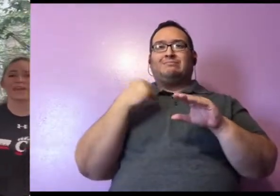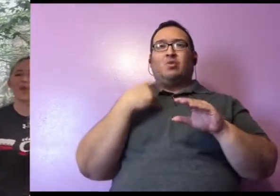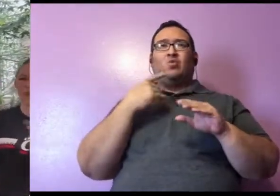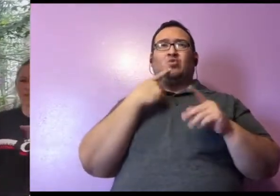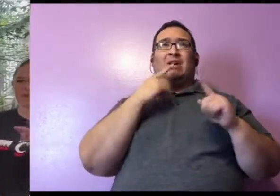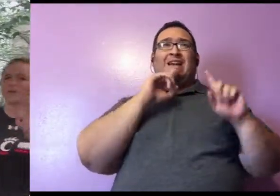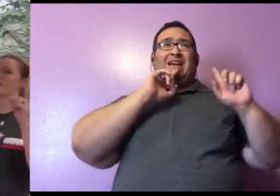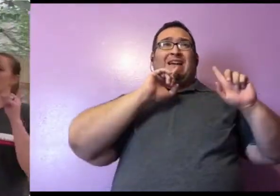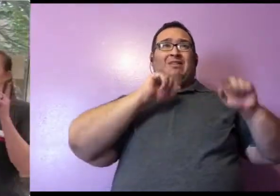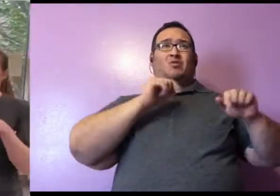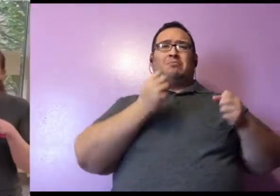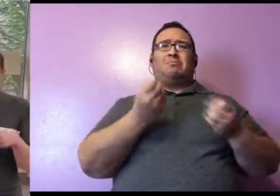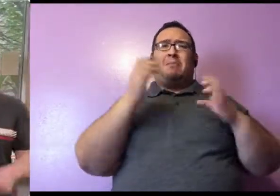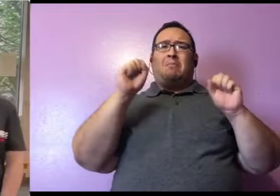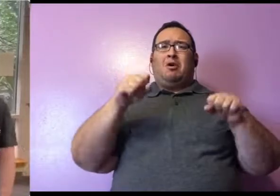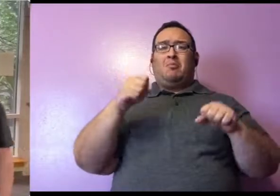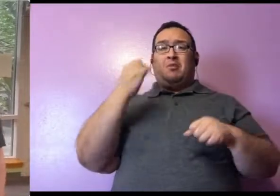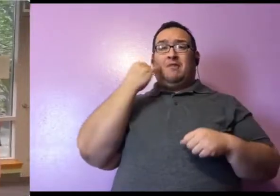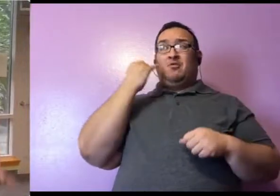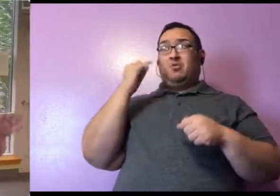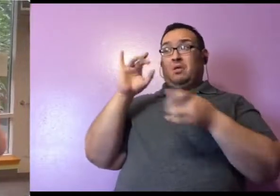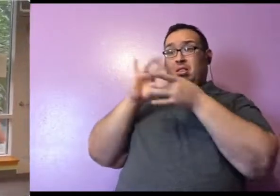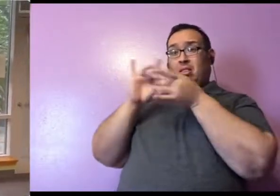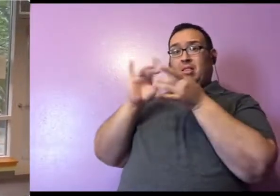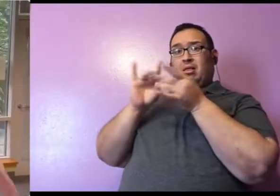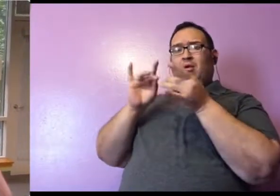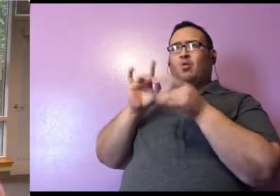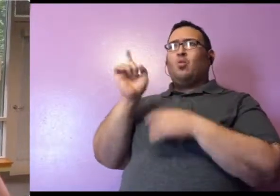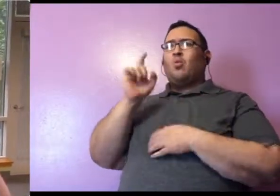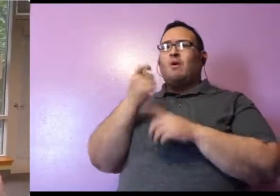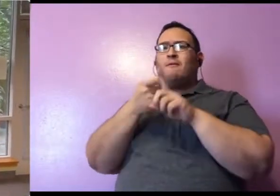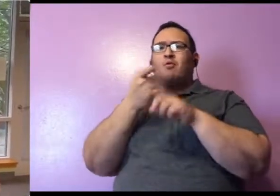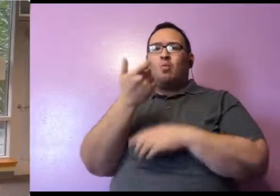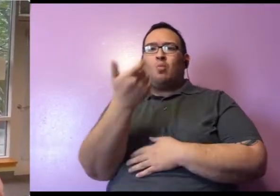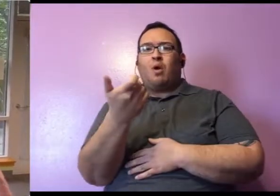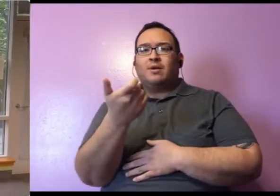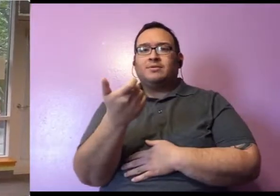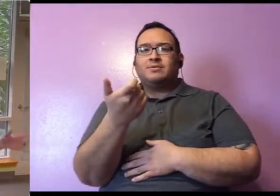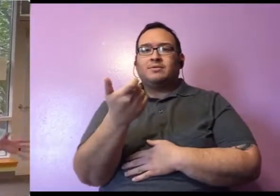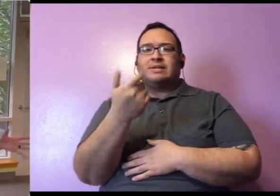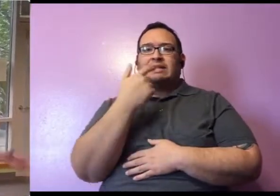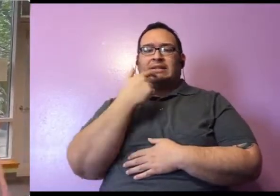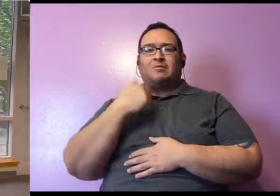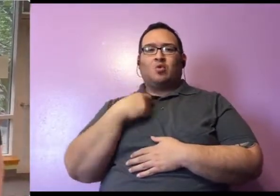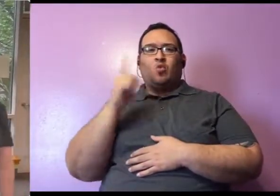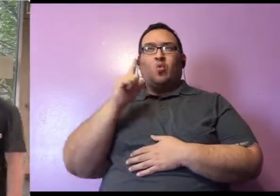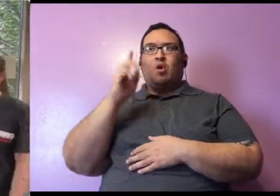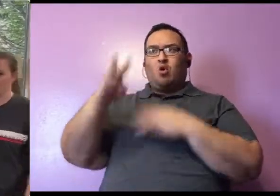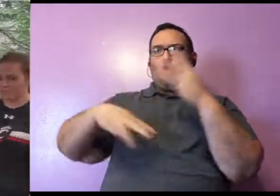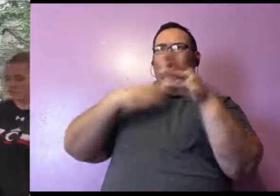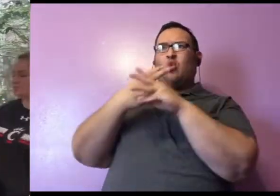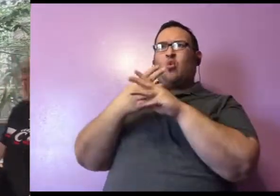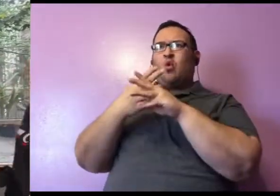And also, if you can, comment where you guys are watching from. We'd love to see how many people are reaching all of their wealth of this home safari.